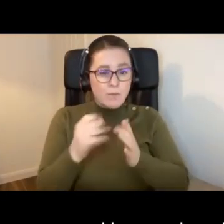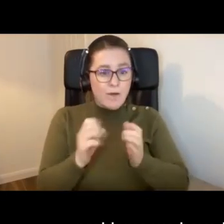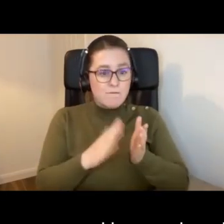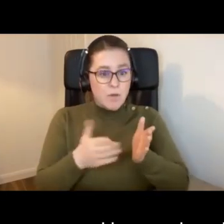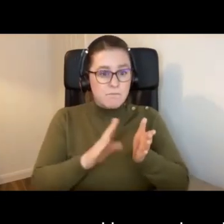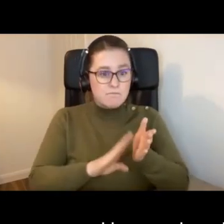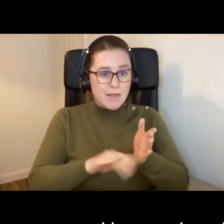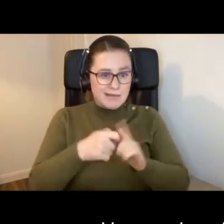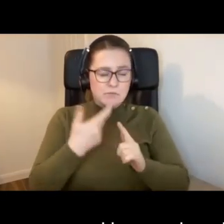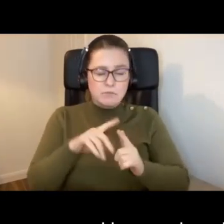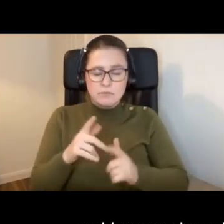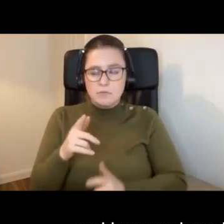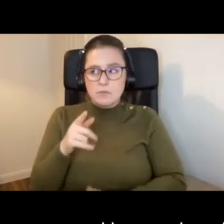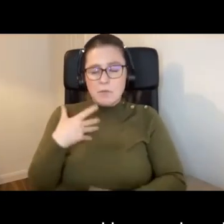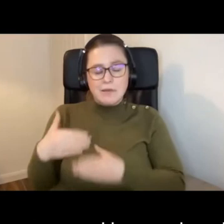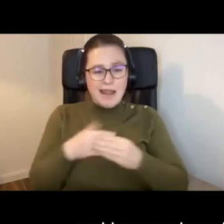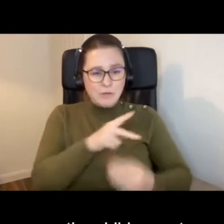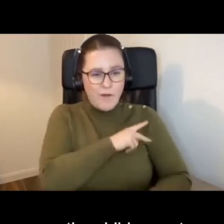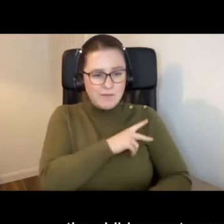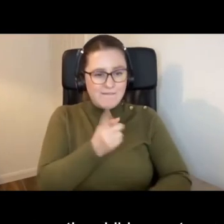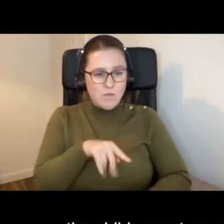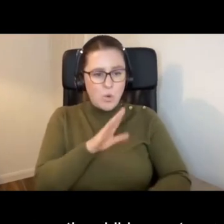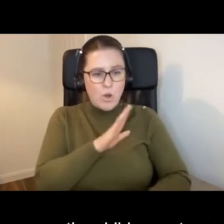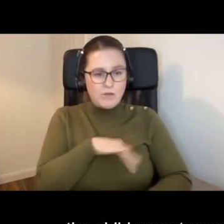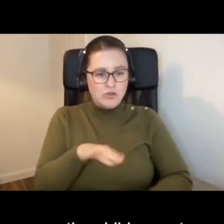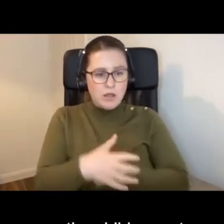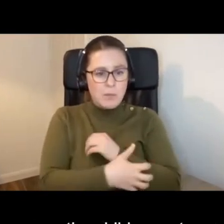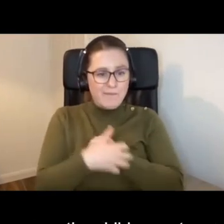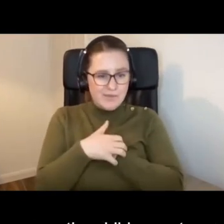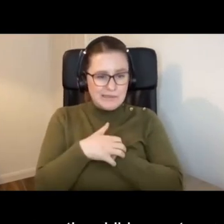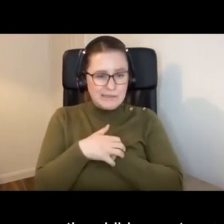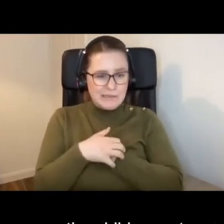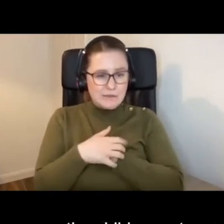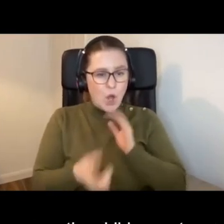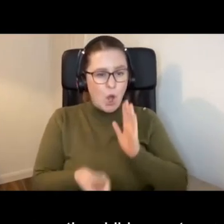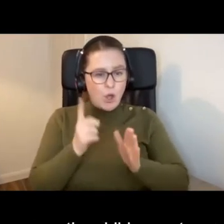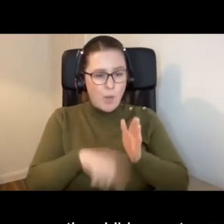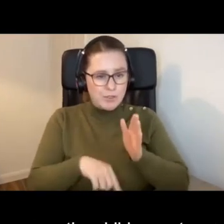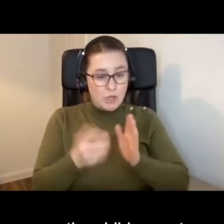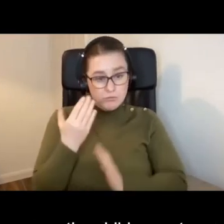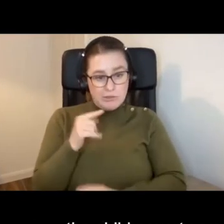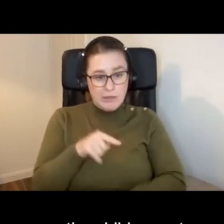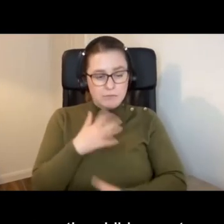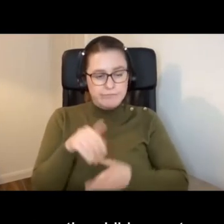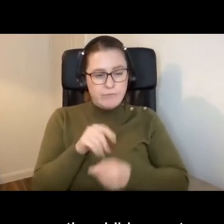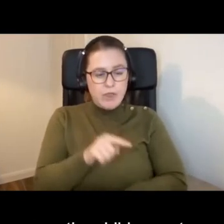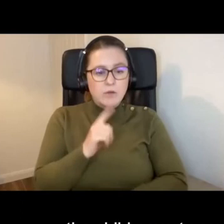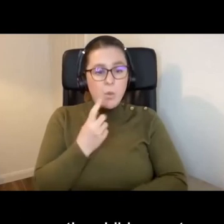out, I was the lead officer for the Child Poverty Commission very recently. And one of the things that we